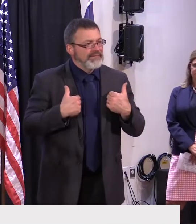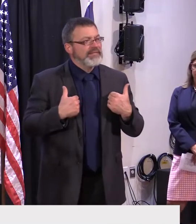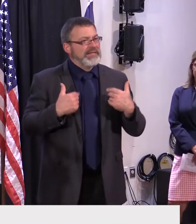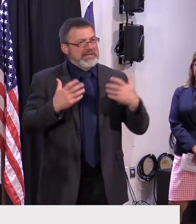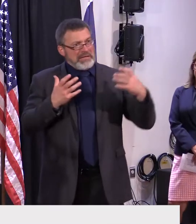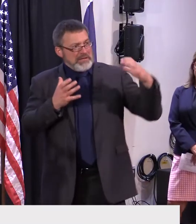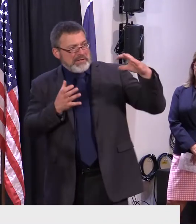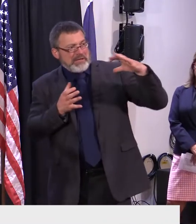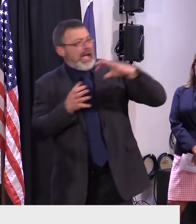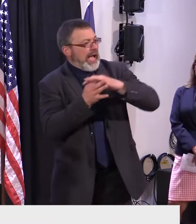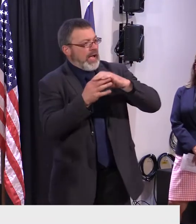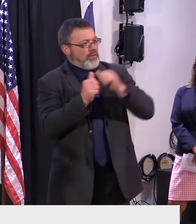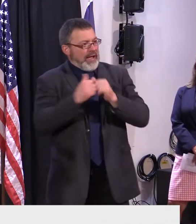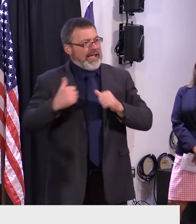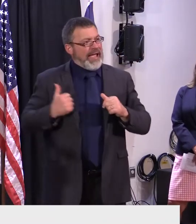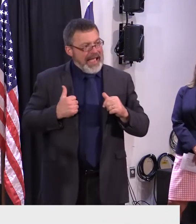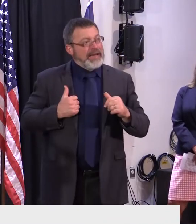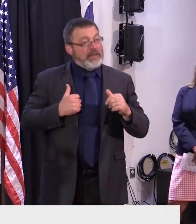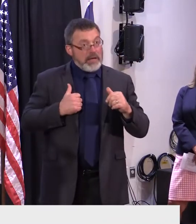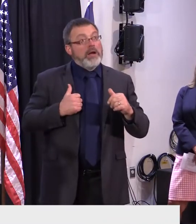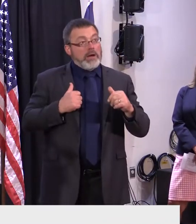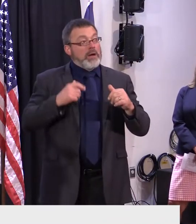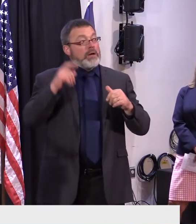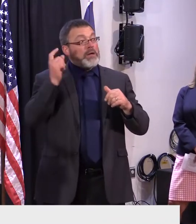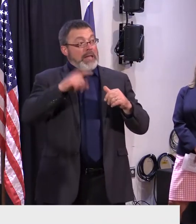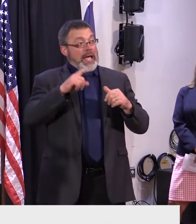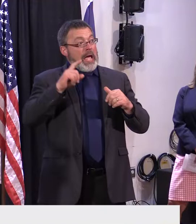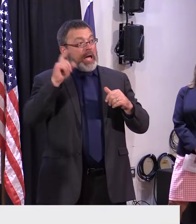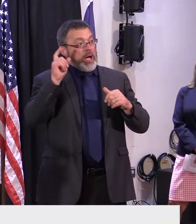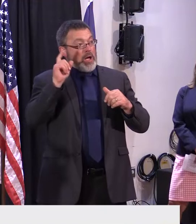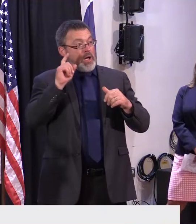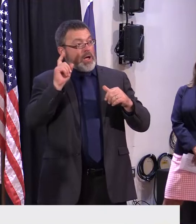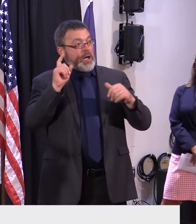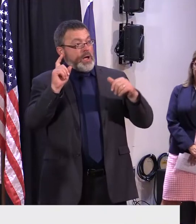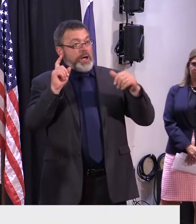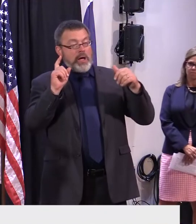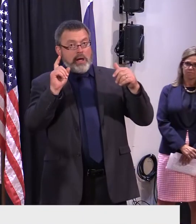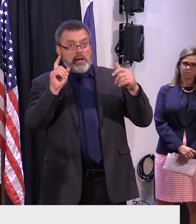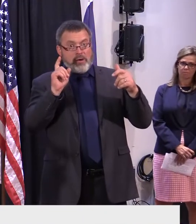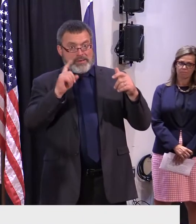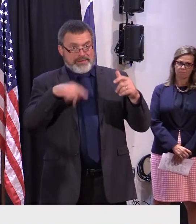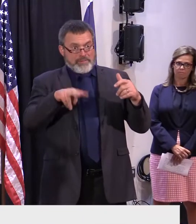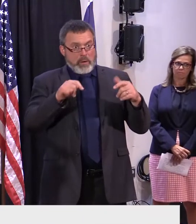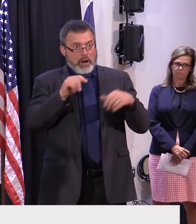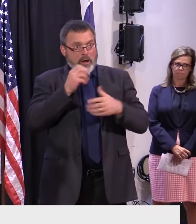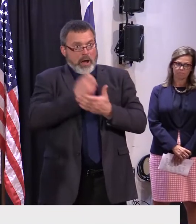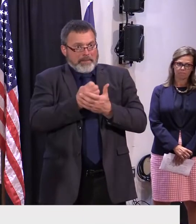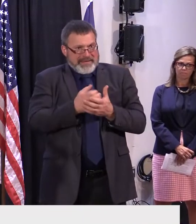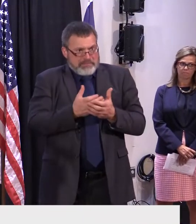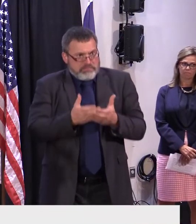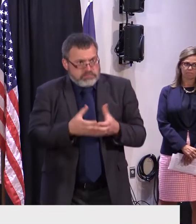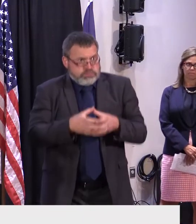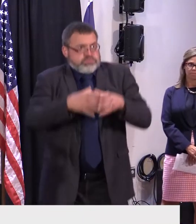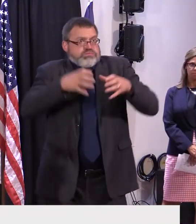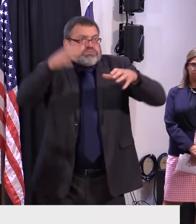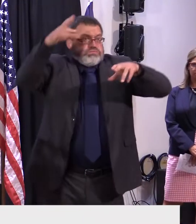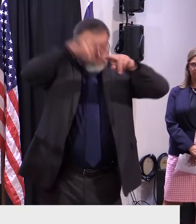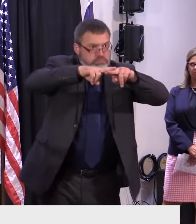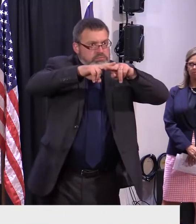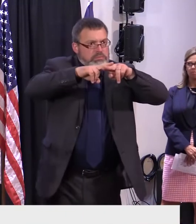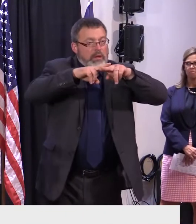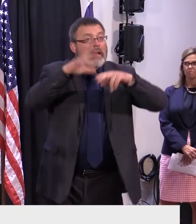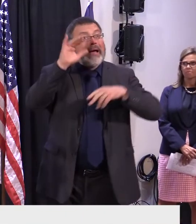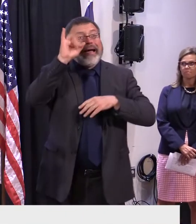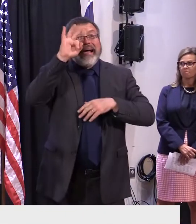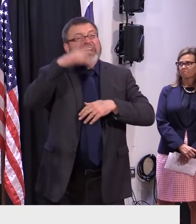We simply can't. Because we'll be left behind in a matter of a few years if we don't continue to walk and chew gum at